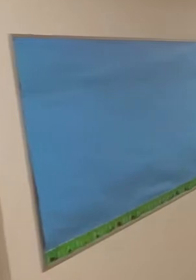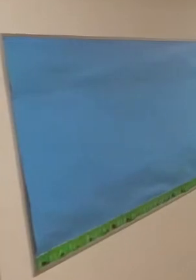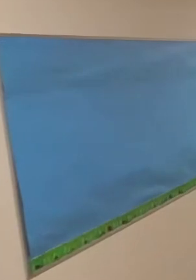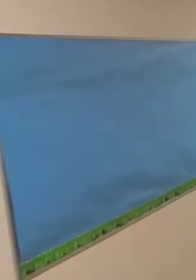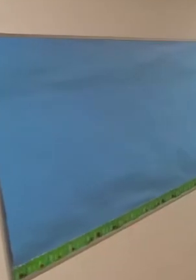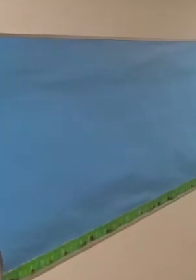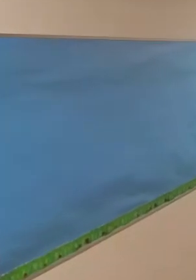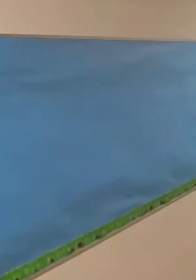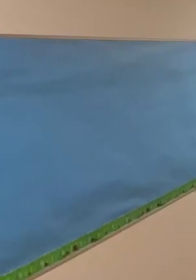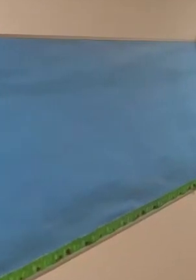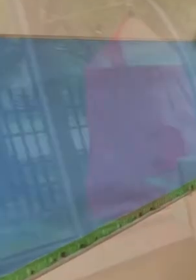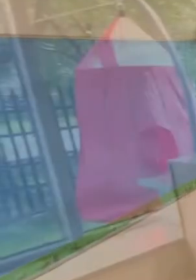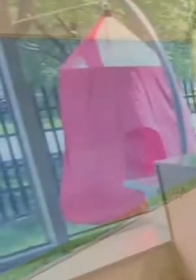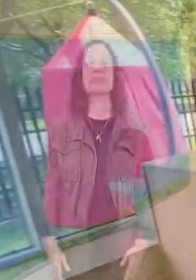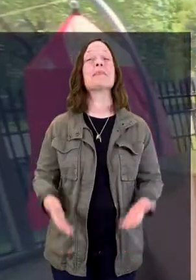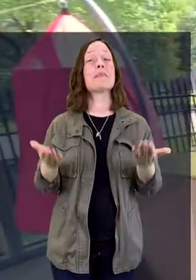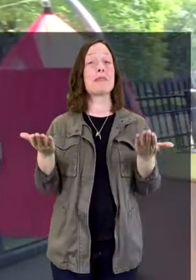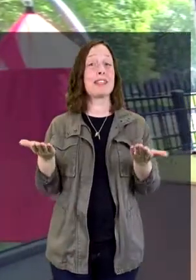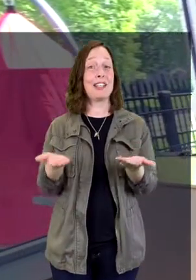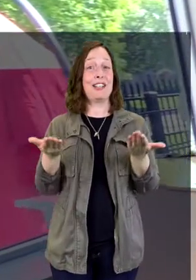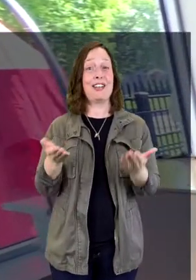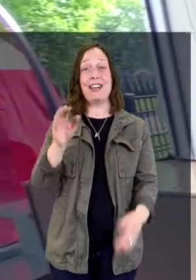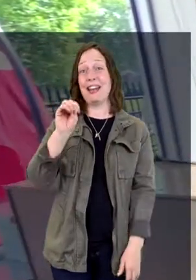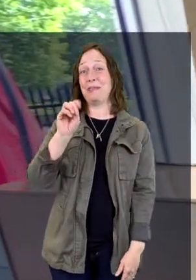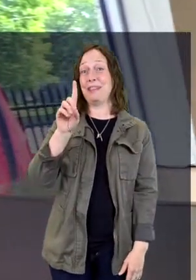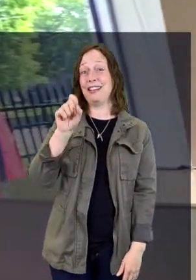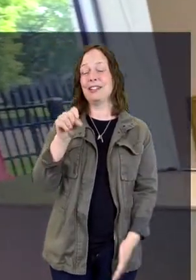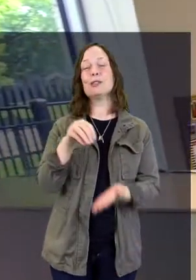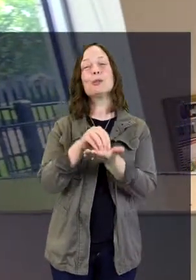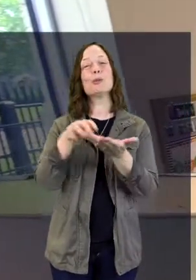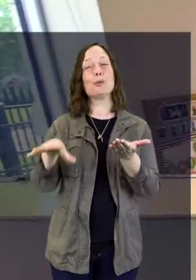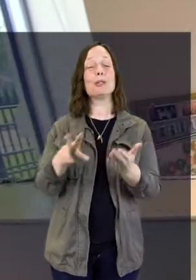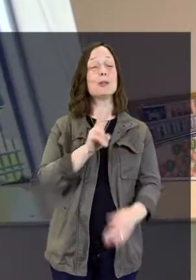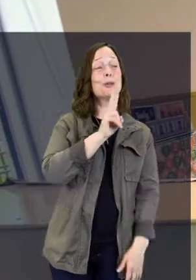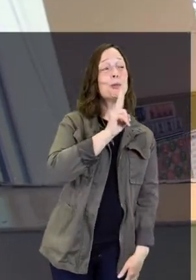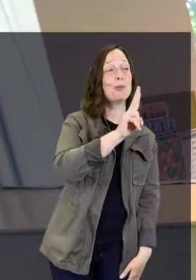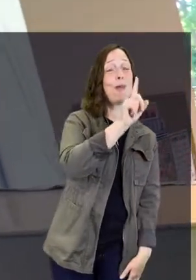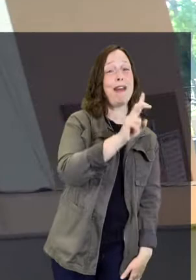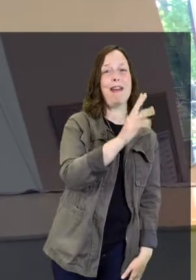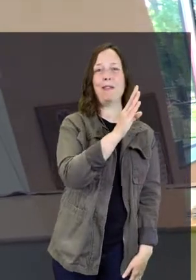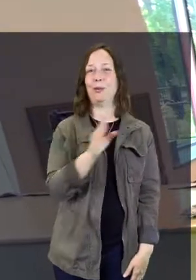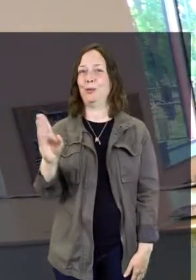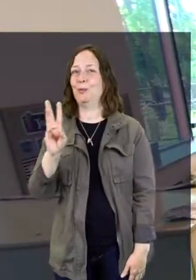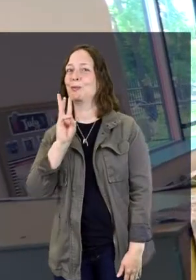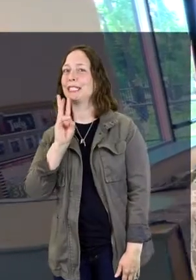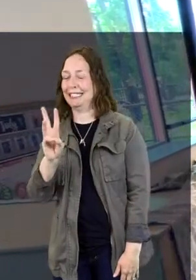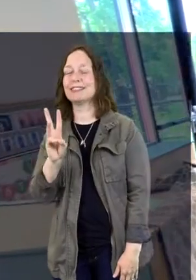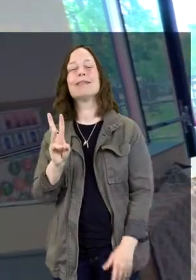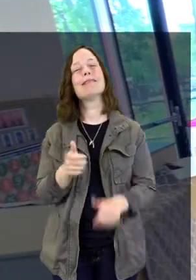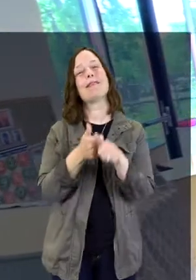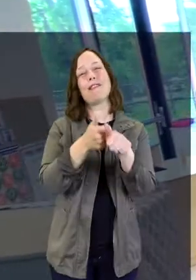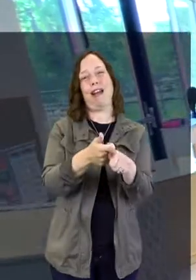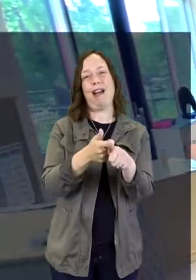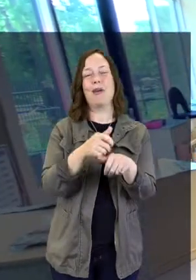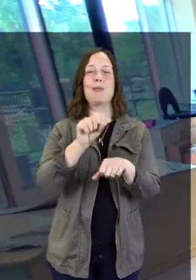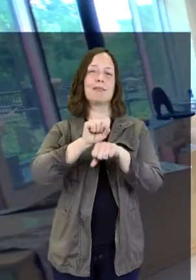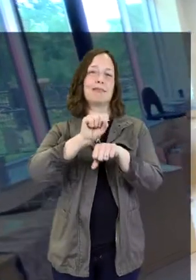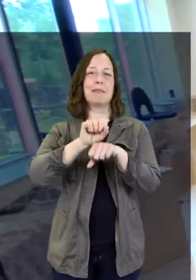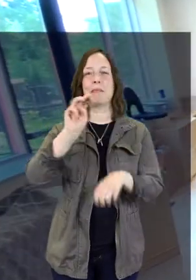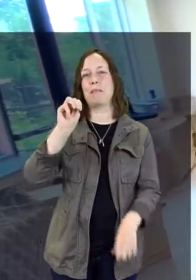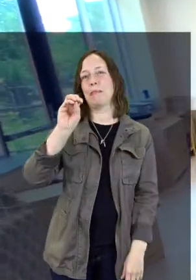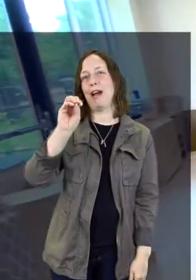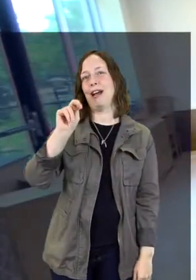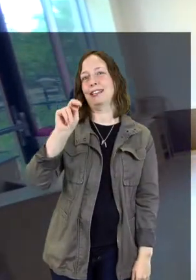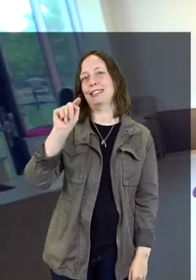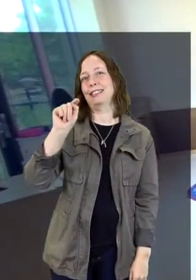Here we'll show you and explain to you our Montessori approach which serves our students from the age of two and a half to six years old.